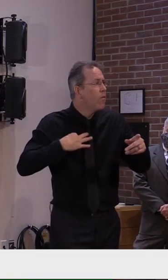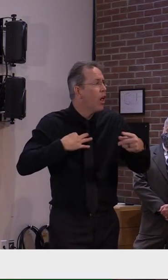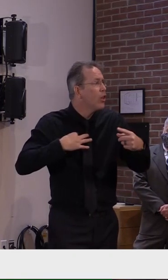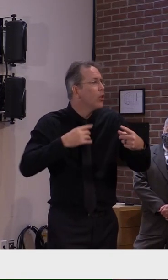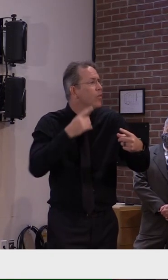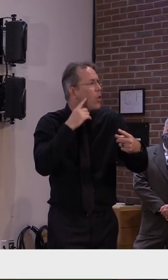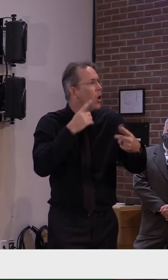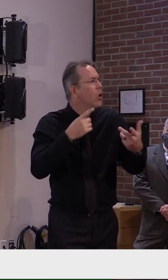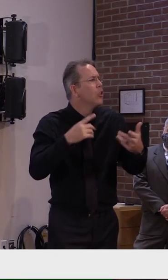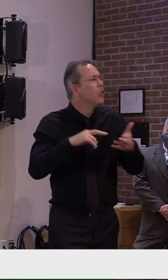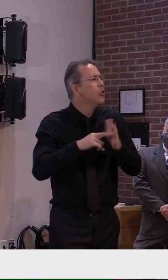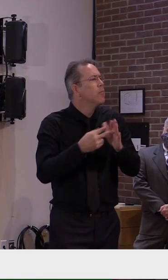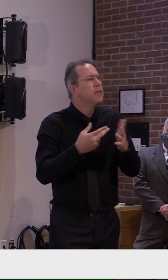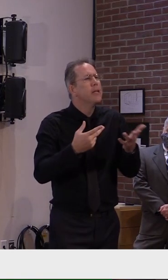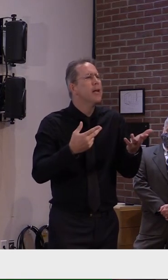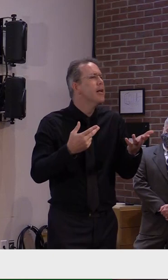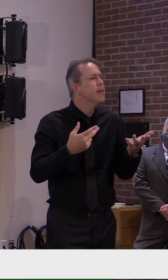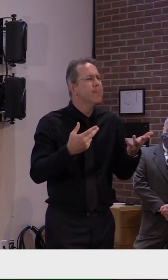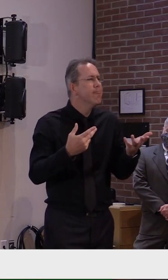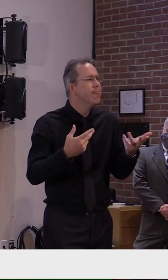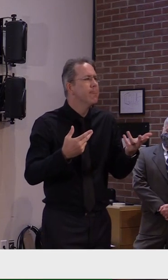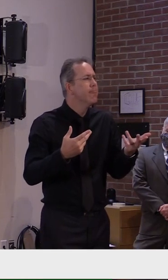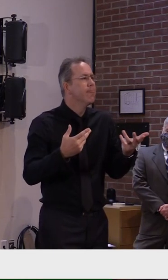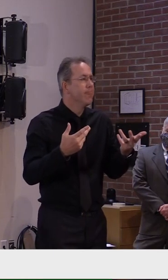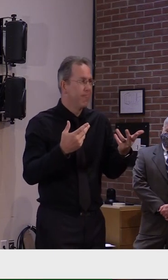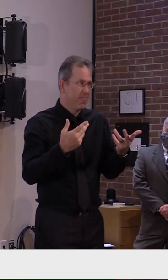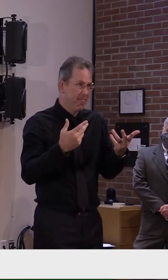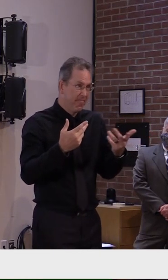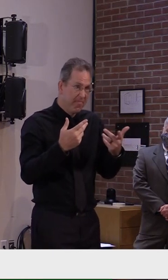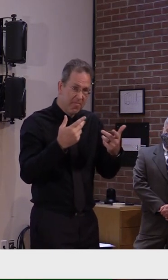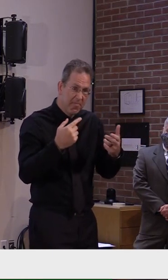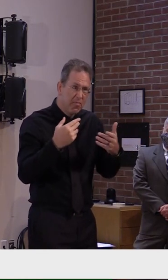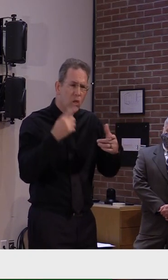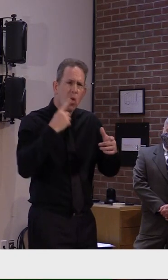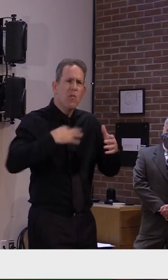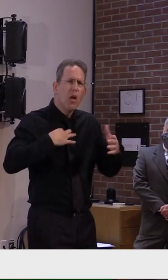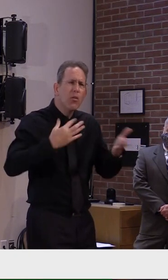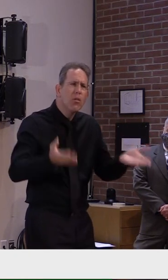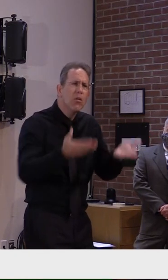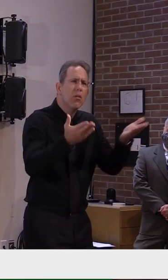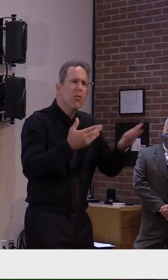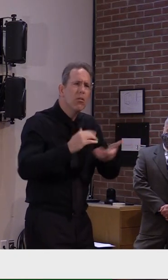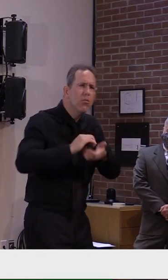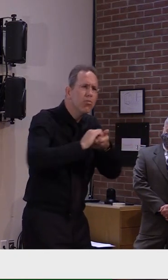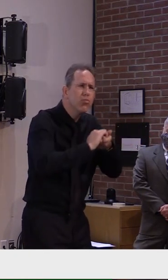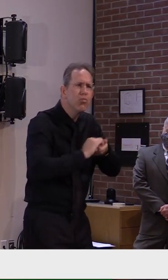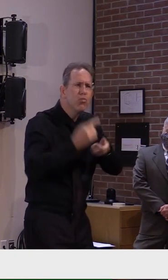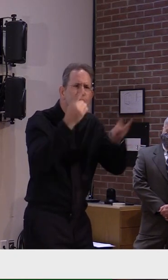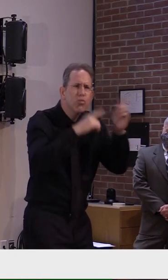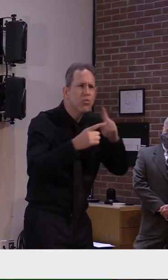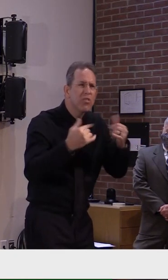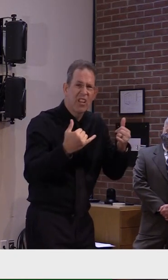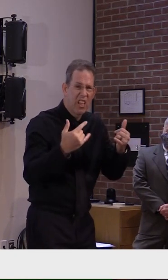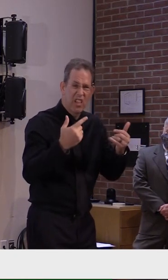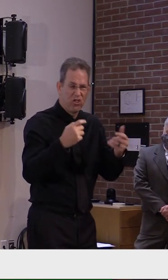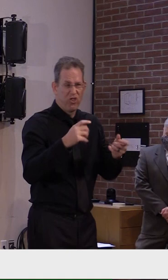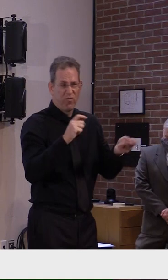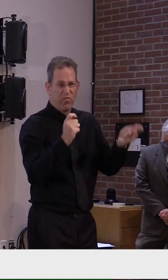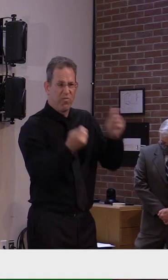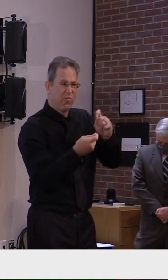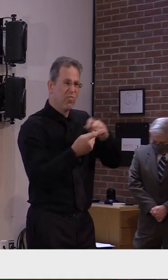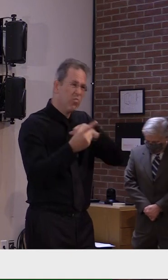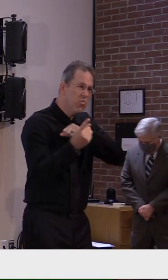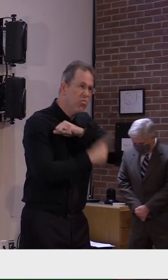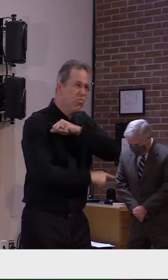would put some side, some sort of fine behind these gatherings that are in violation of at least common sense